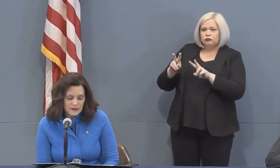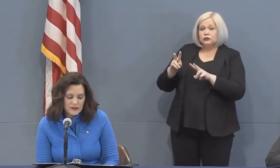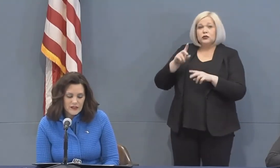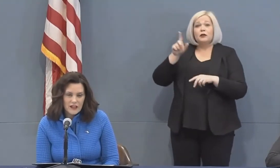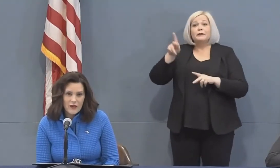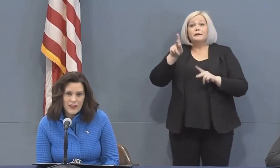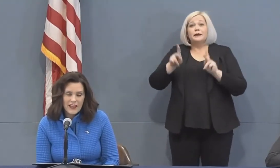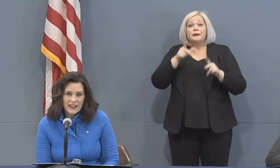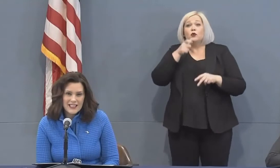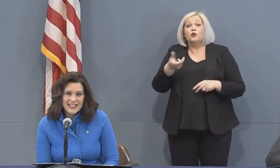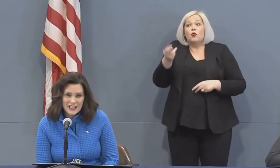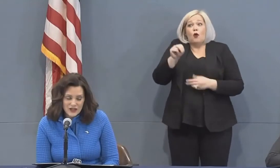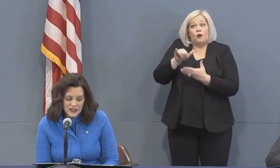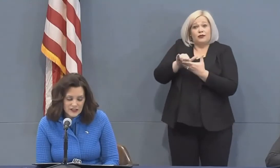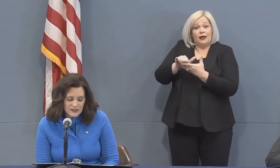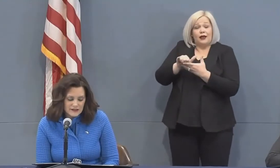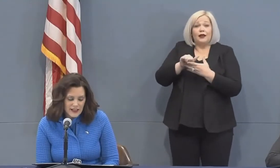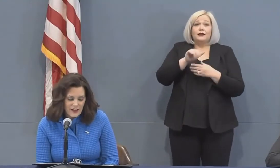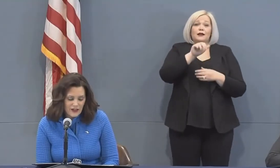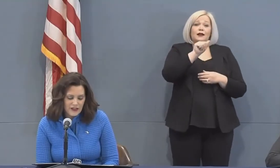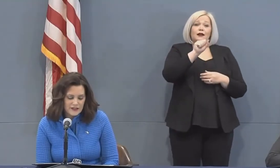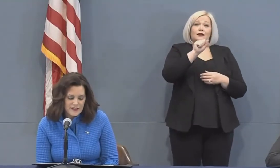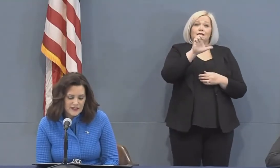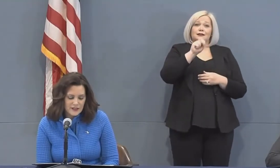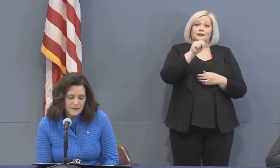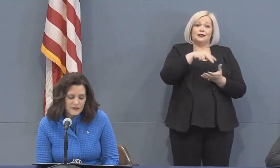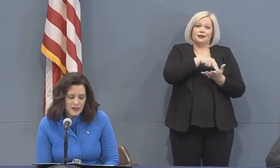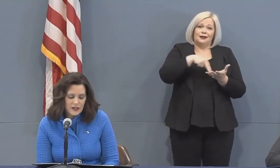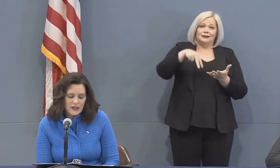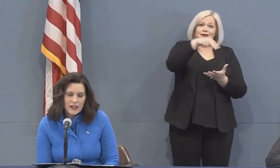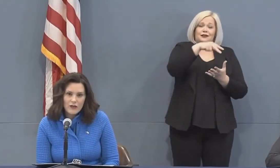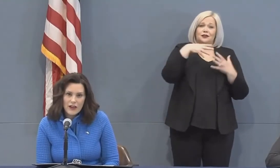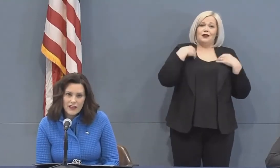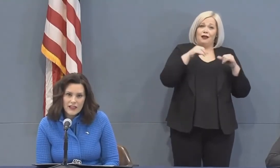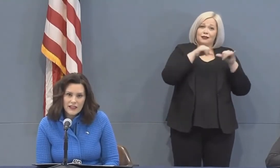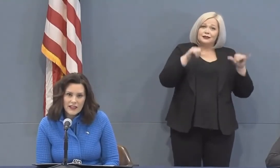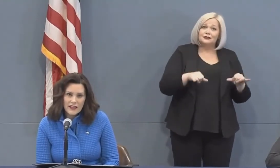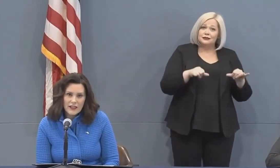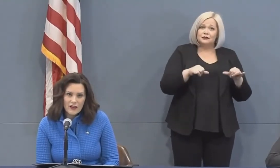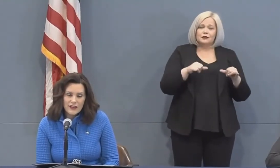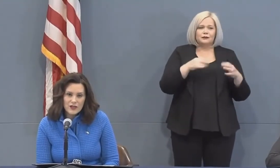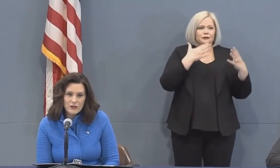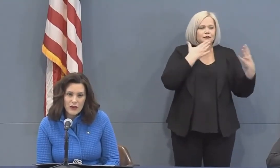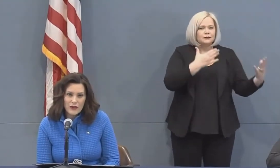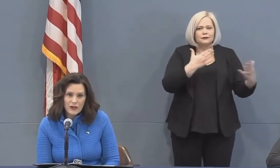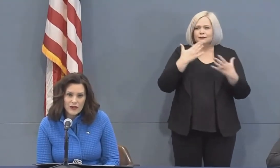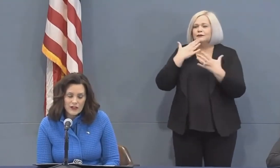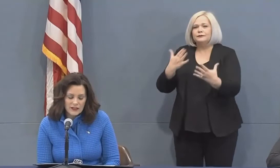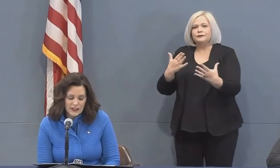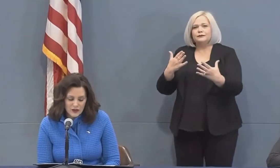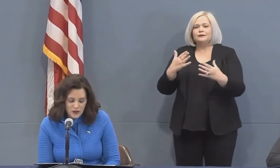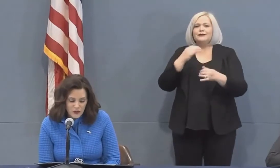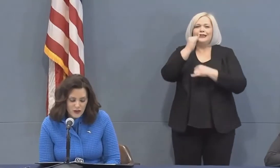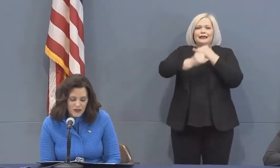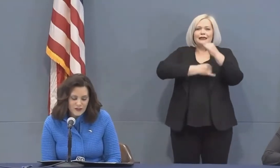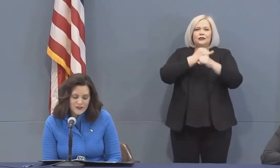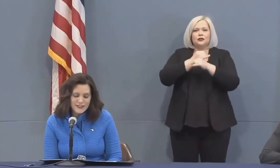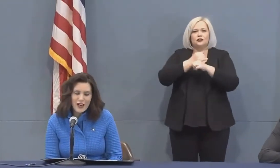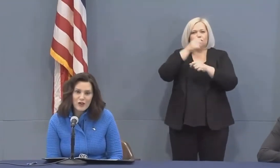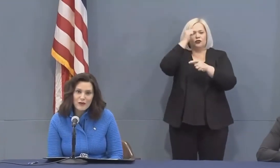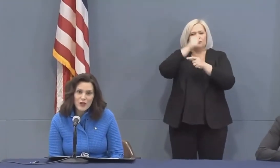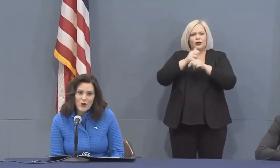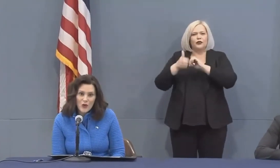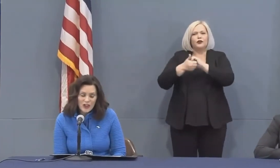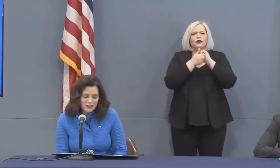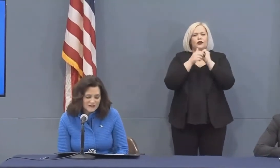Suburban. I want to thank Ascension Health System. I want to thank the International Brotherhood of Electrical Workers,